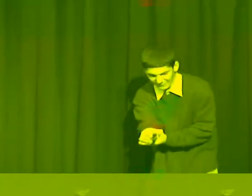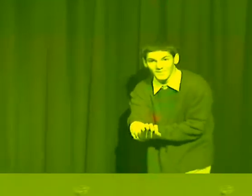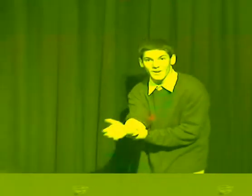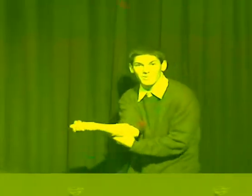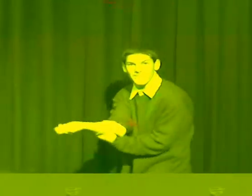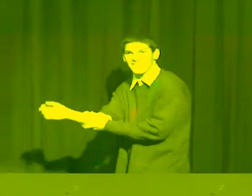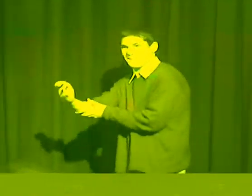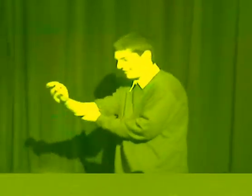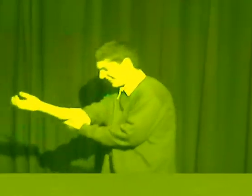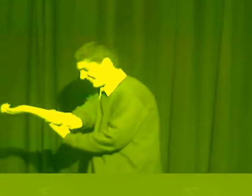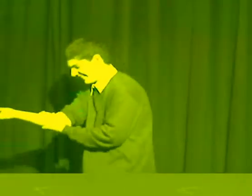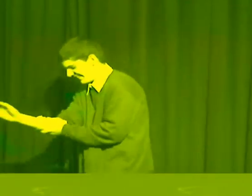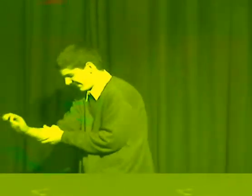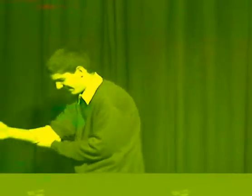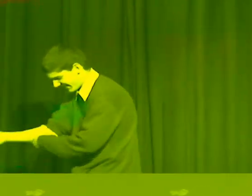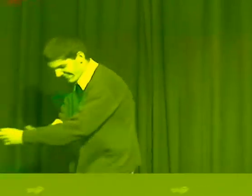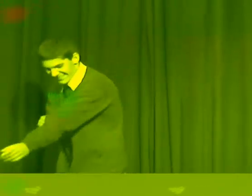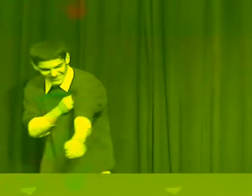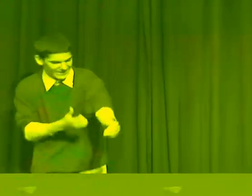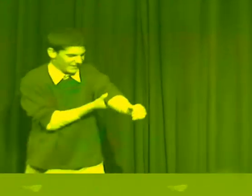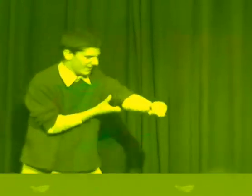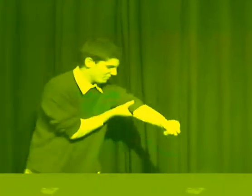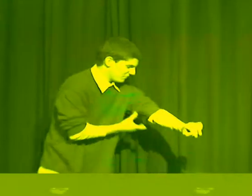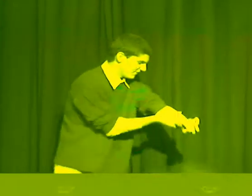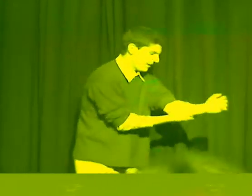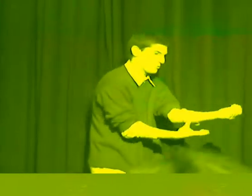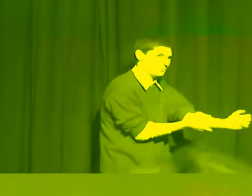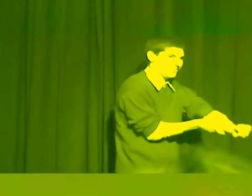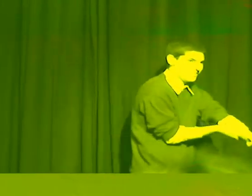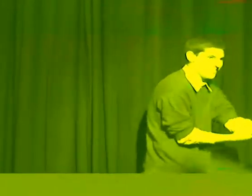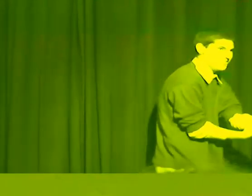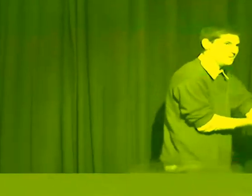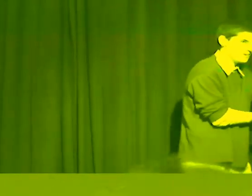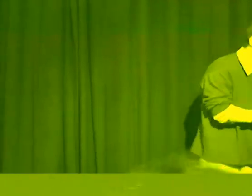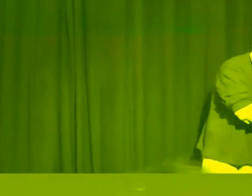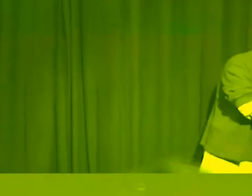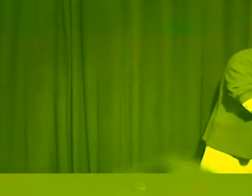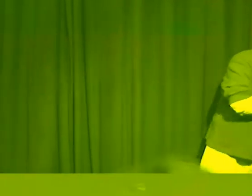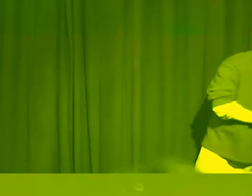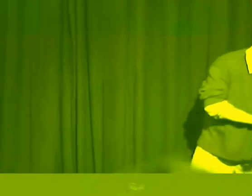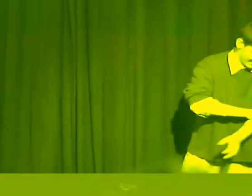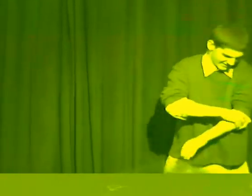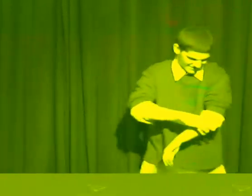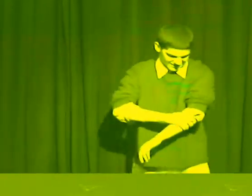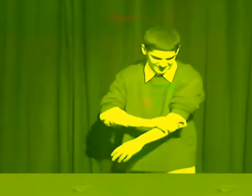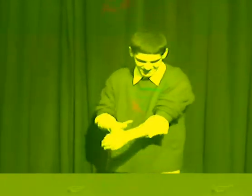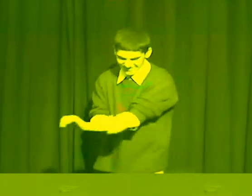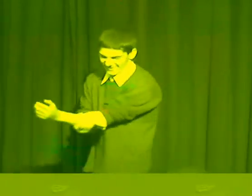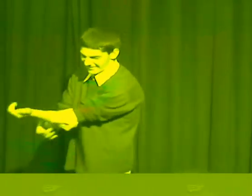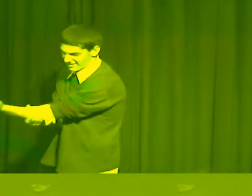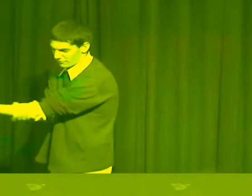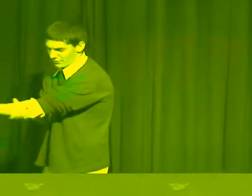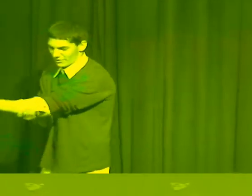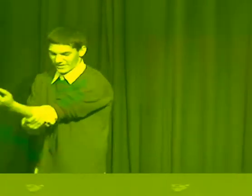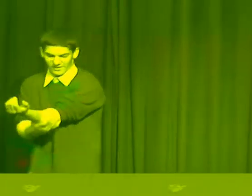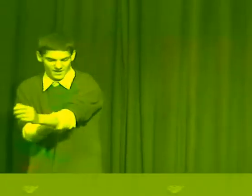Sorry, I just had to give you a second. I have a routine that I didn't see. Like the Stevie Wonder song.